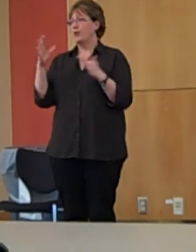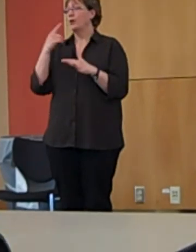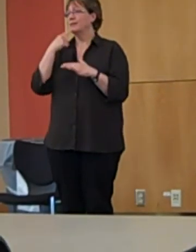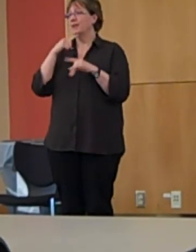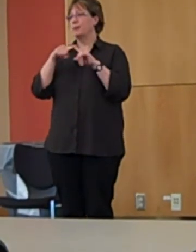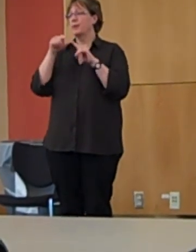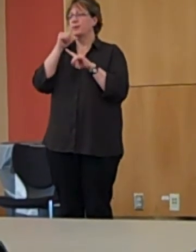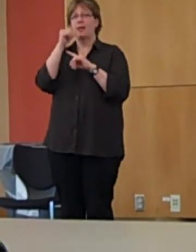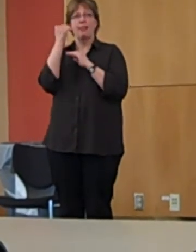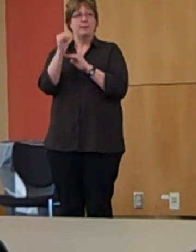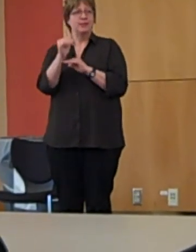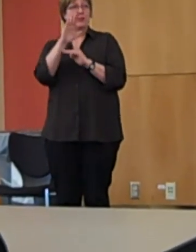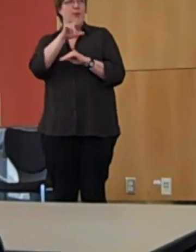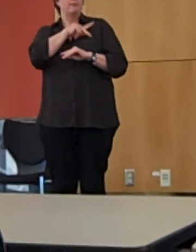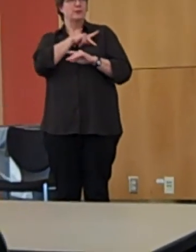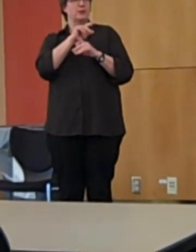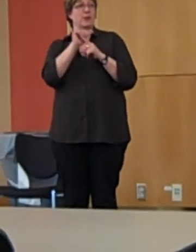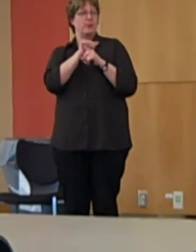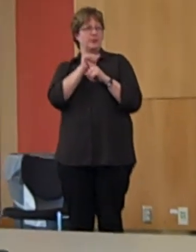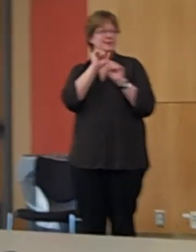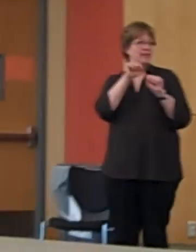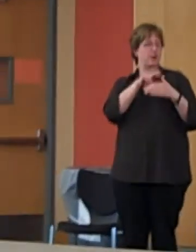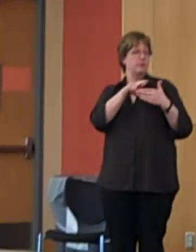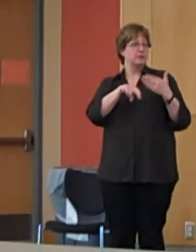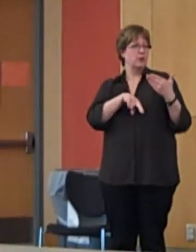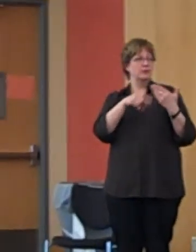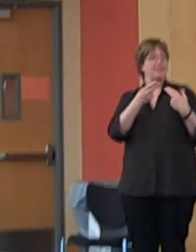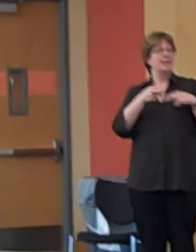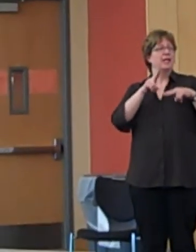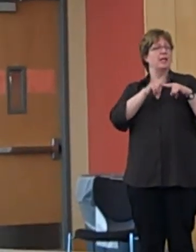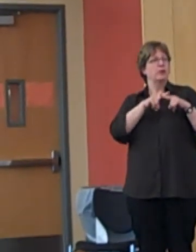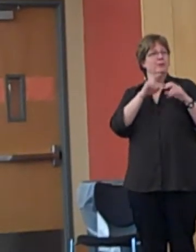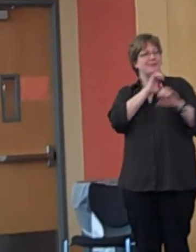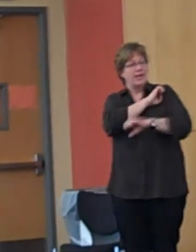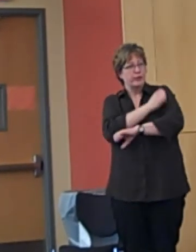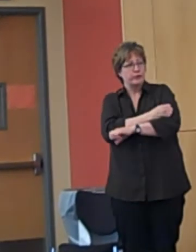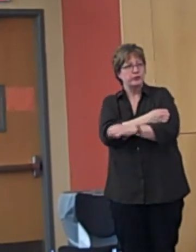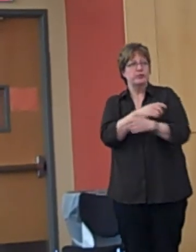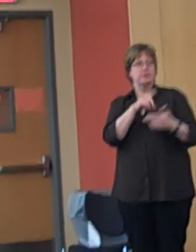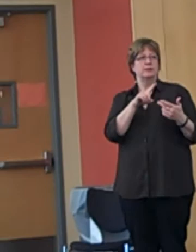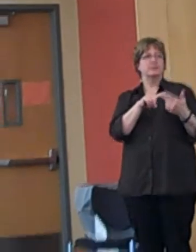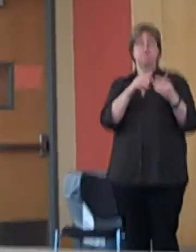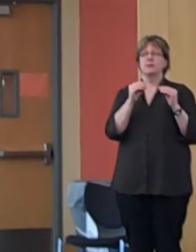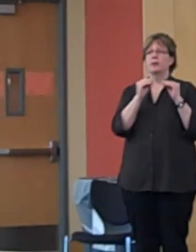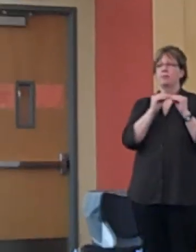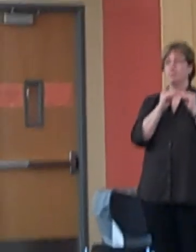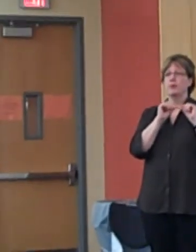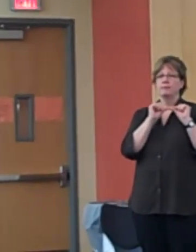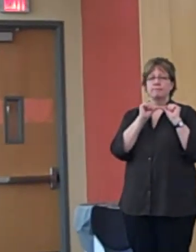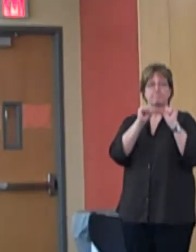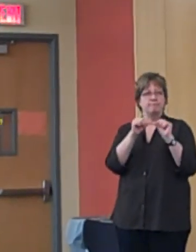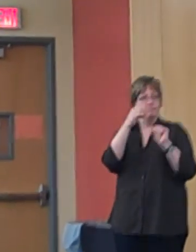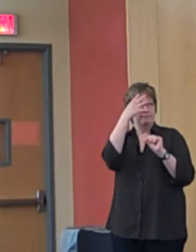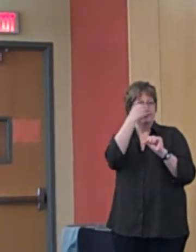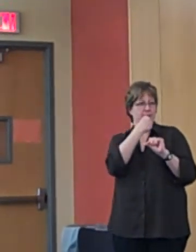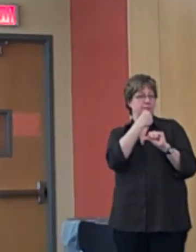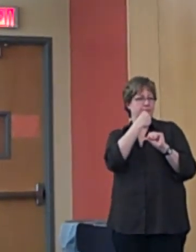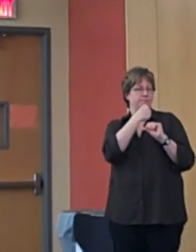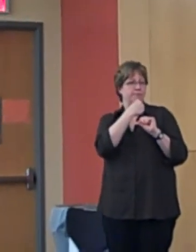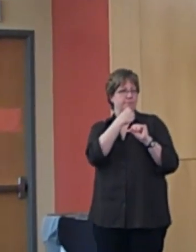Your personal practice could very well result in increased levels of energy or more sustained levels of sleep. In either case, if you think